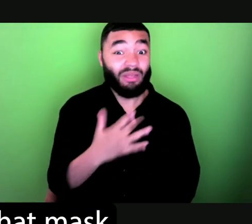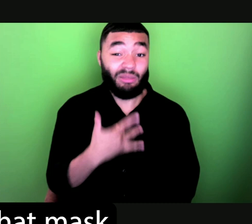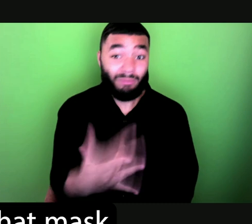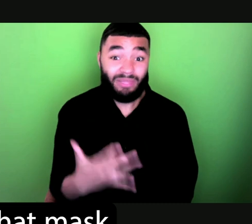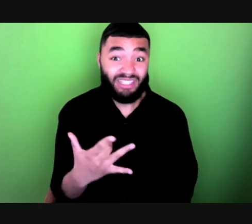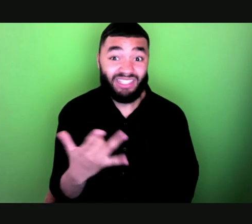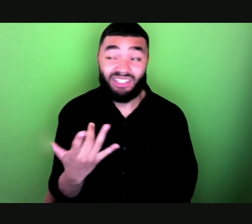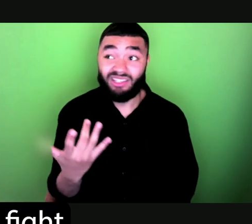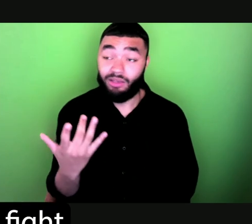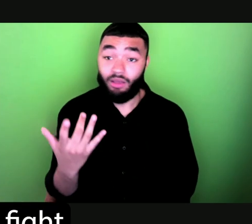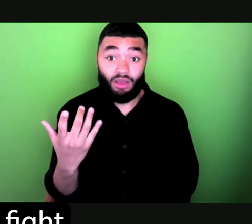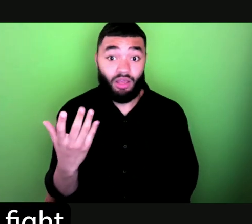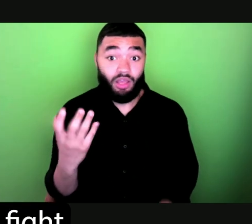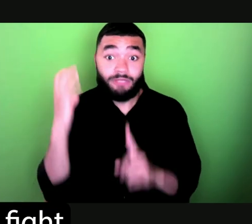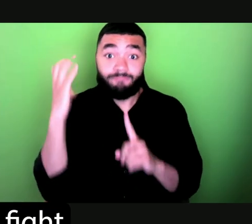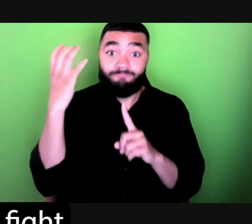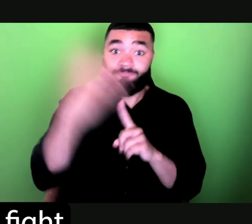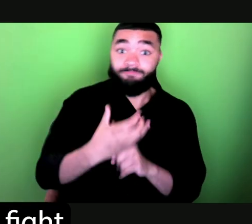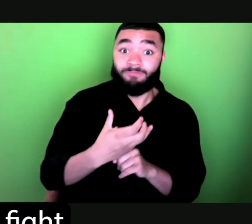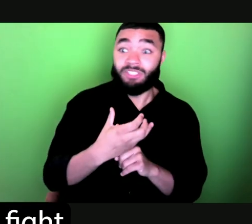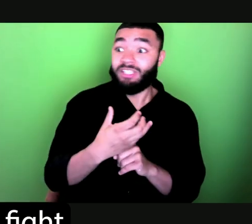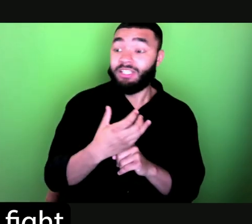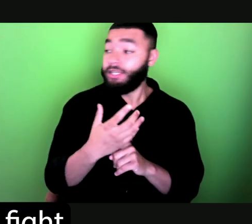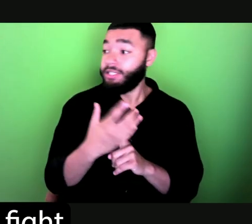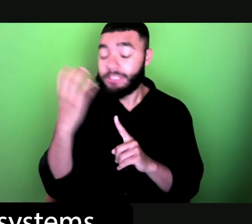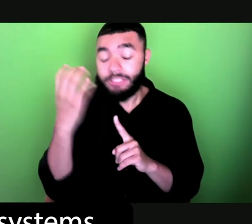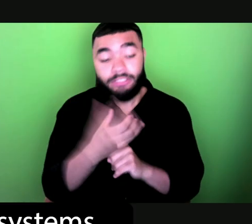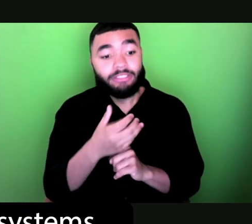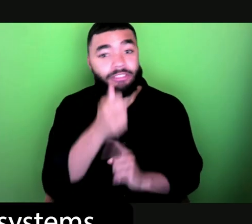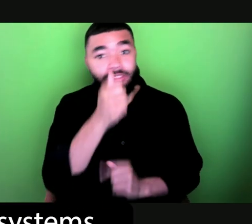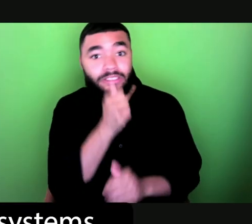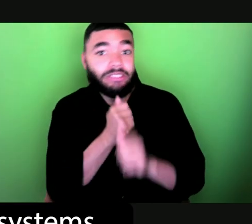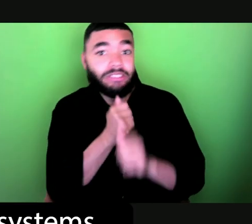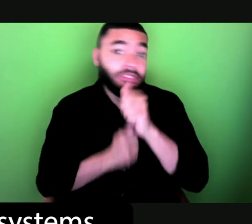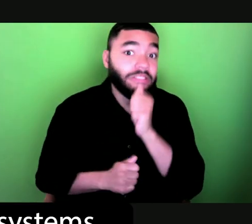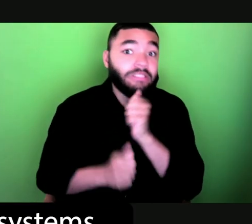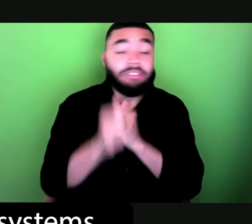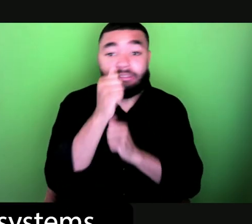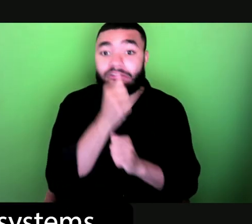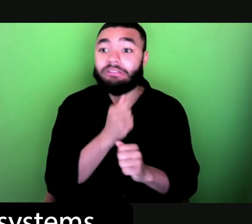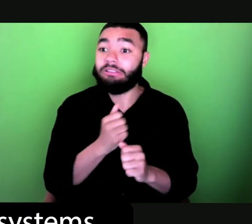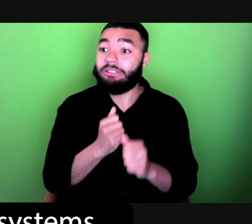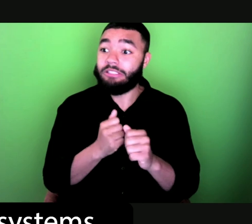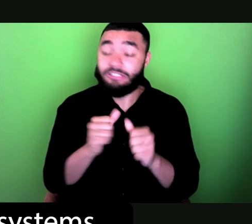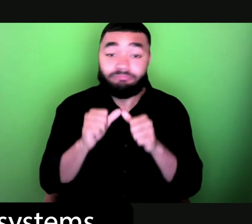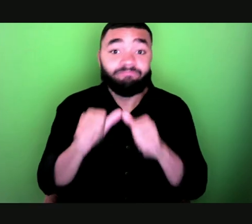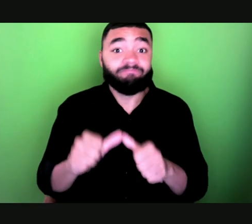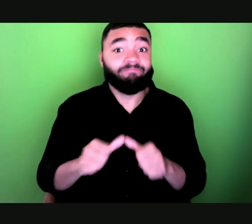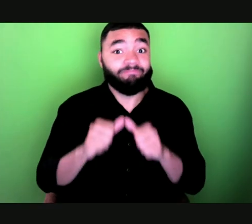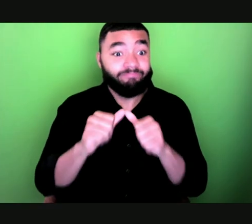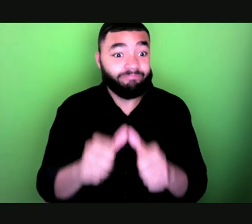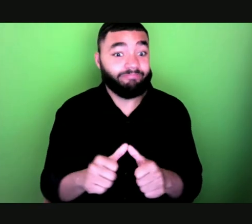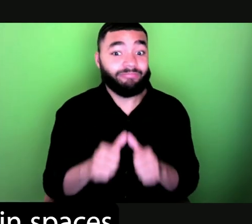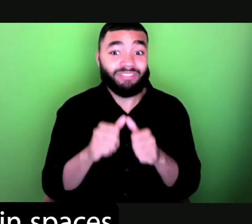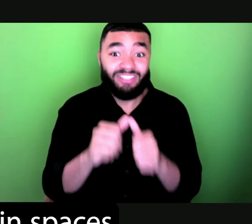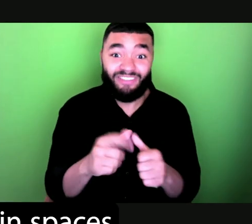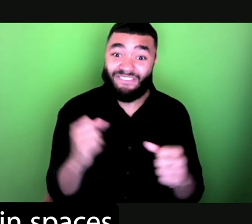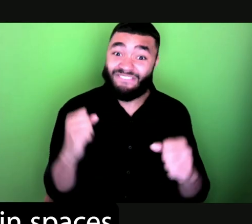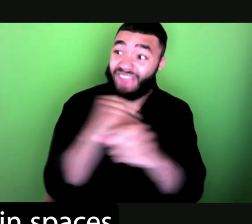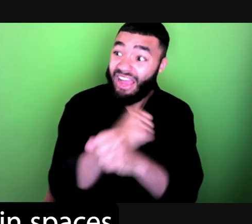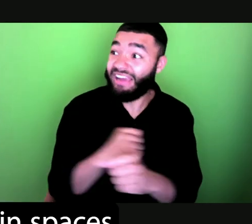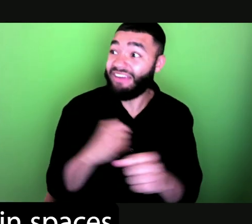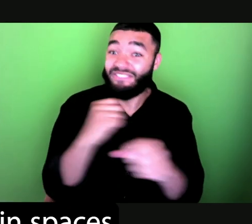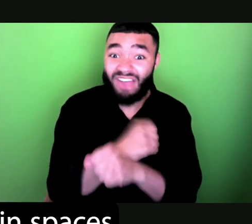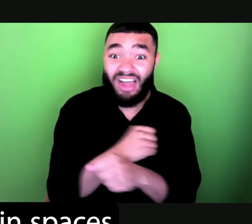mask is to carry, to constantly fight and stay resilient in navigating systems that weren't designed for us, and the push for